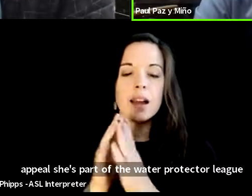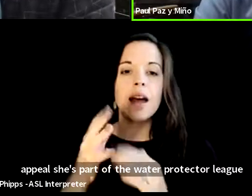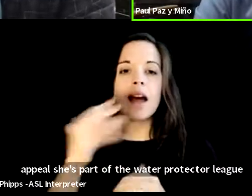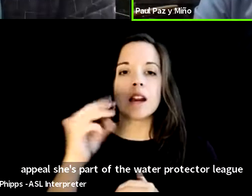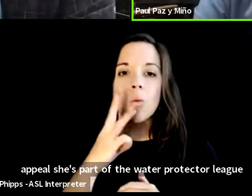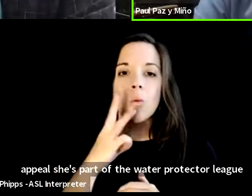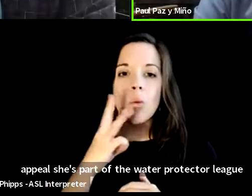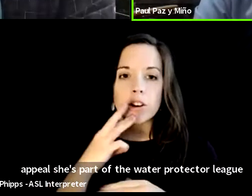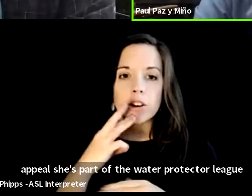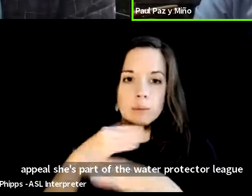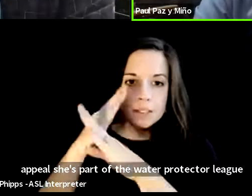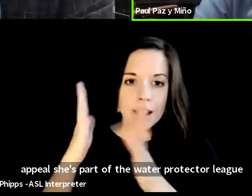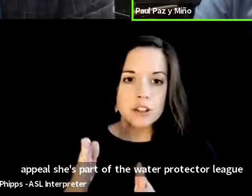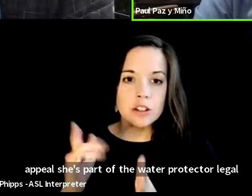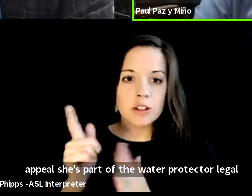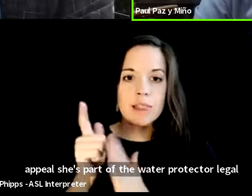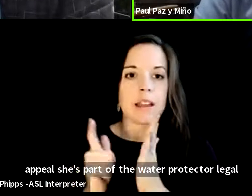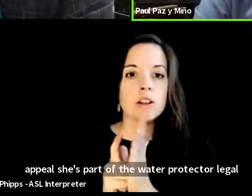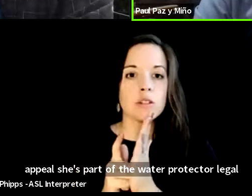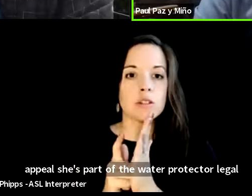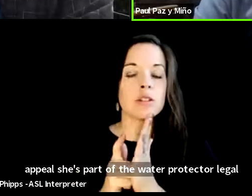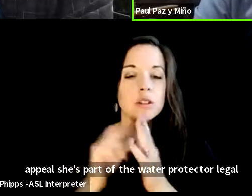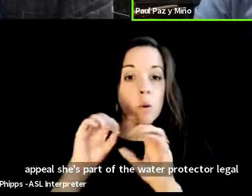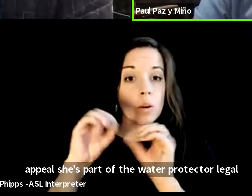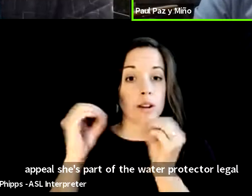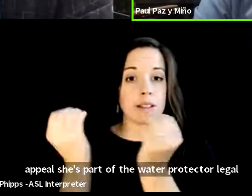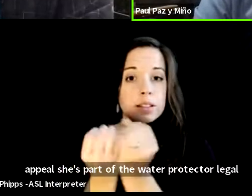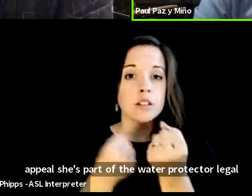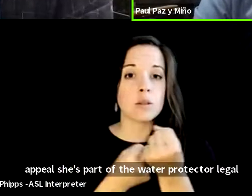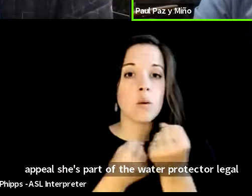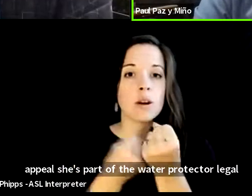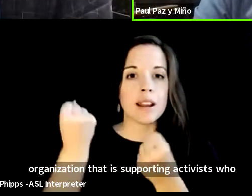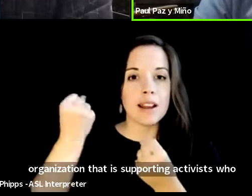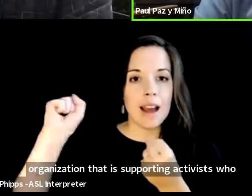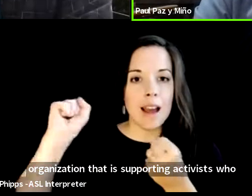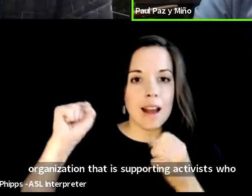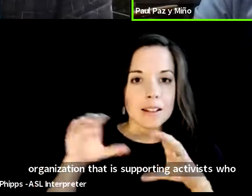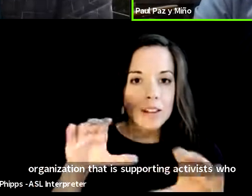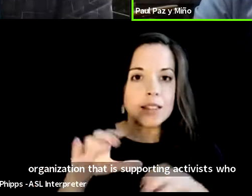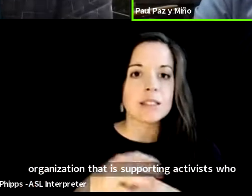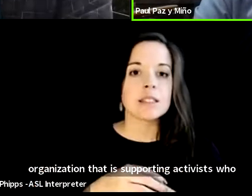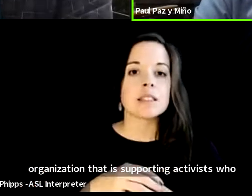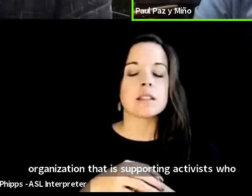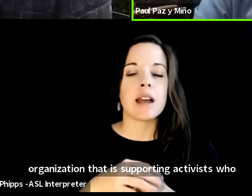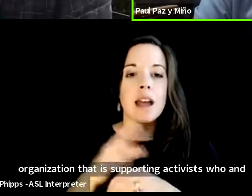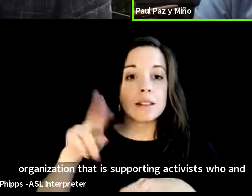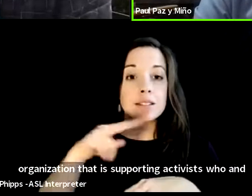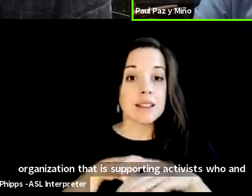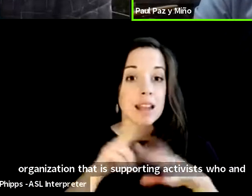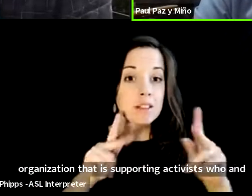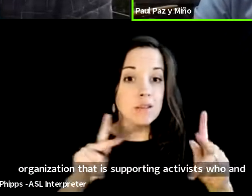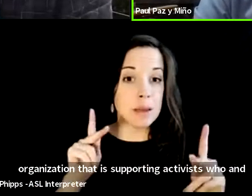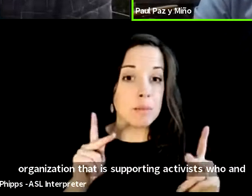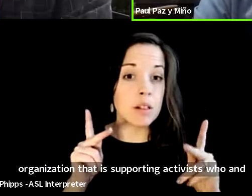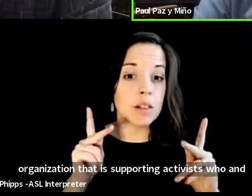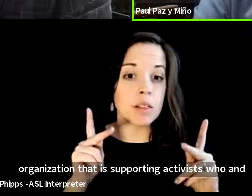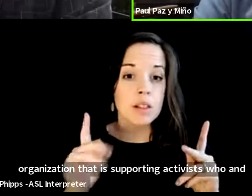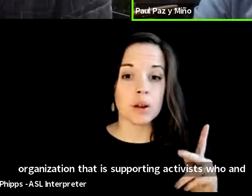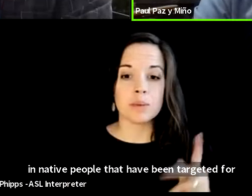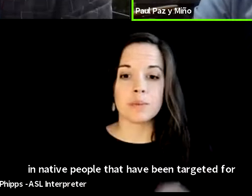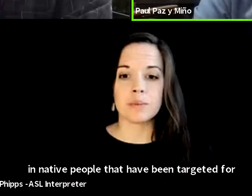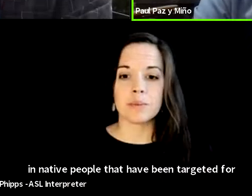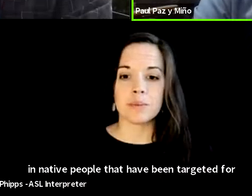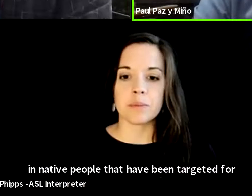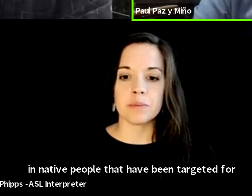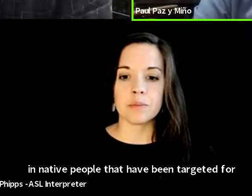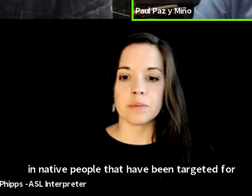organization that is supporting activists um who and in native people that have been targeted for